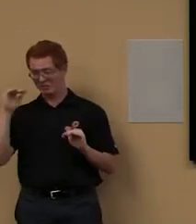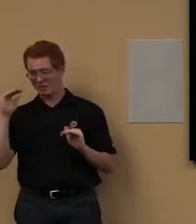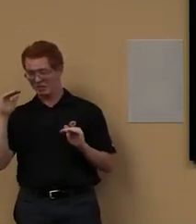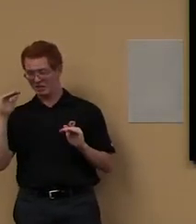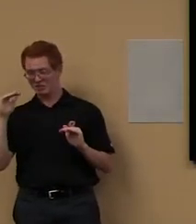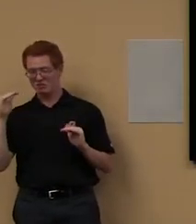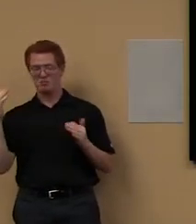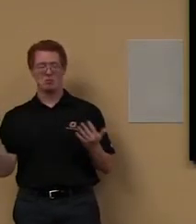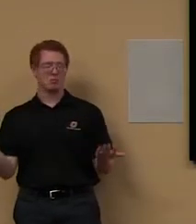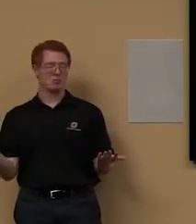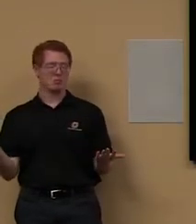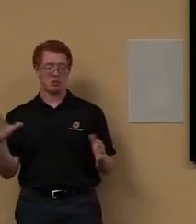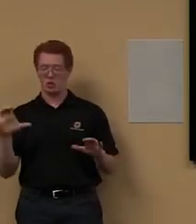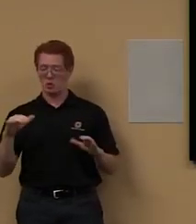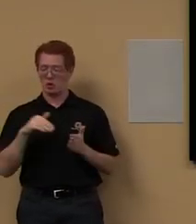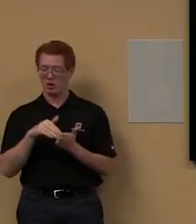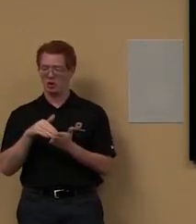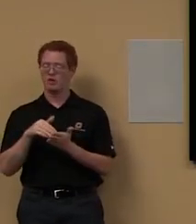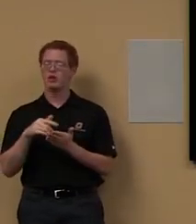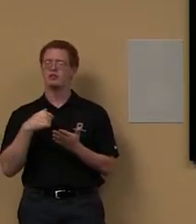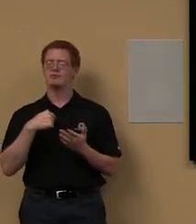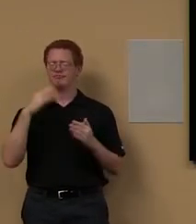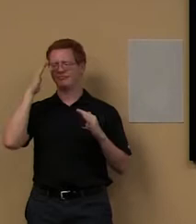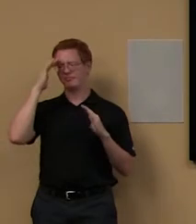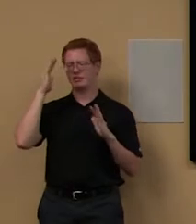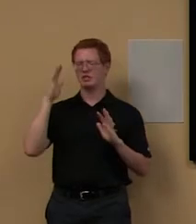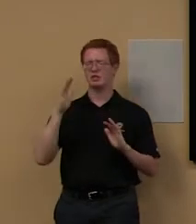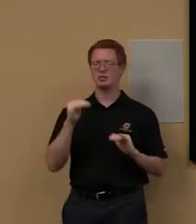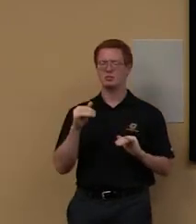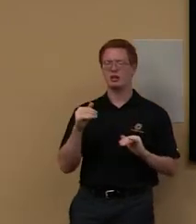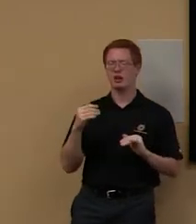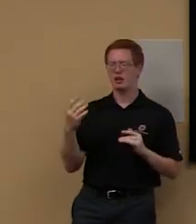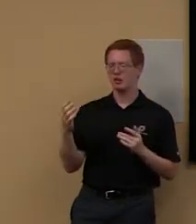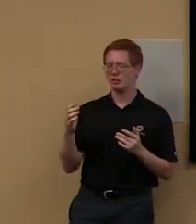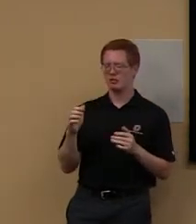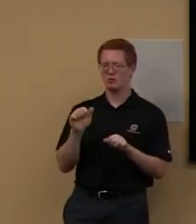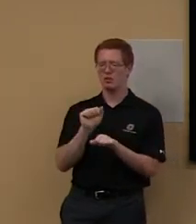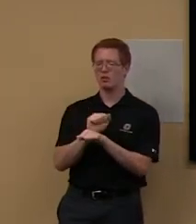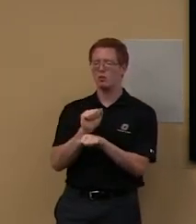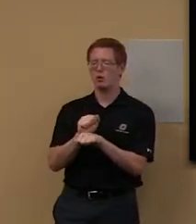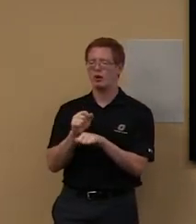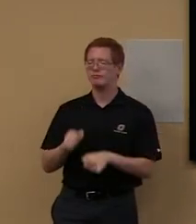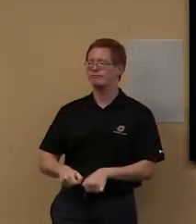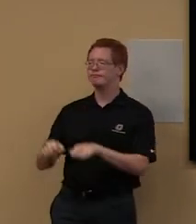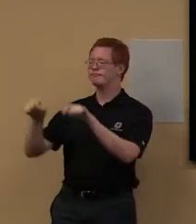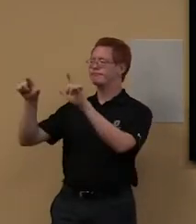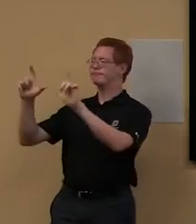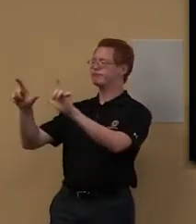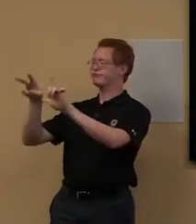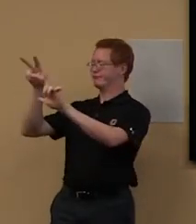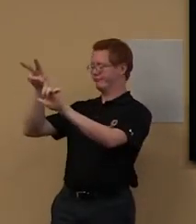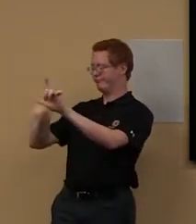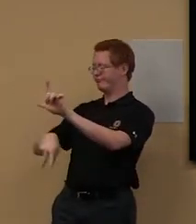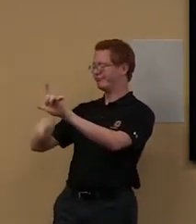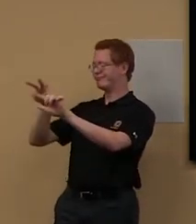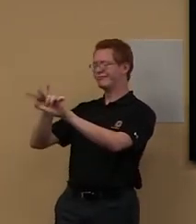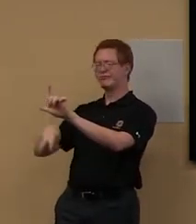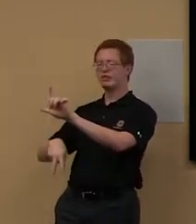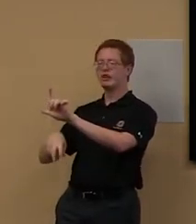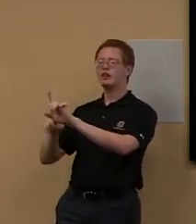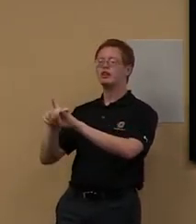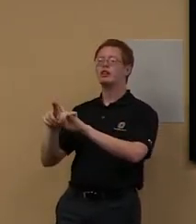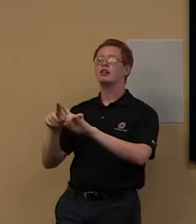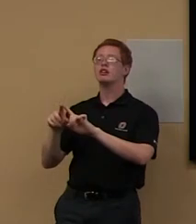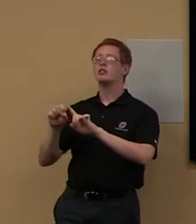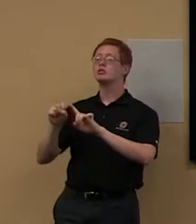doing this a lot, um, I would have expected the article to just sort of appear on the page. And to bring you right there. So this is